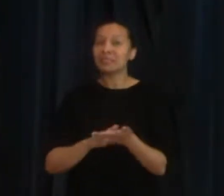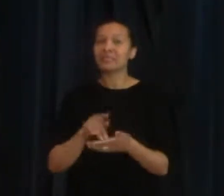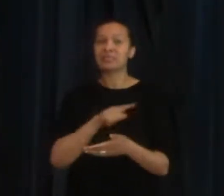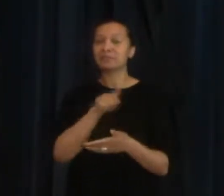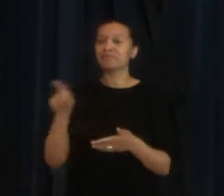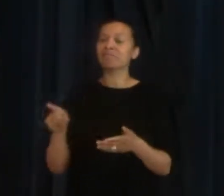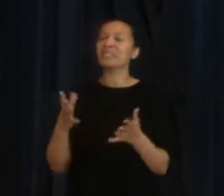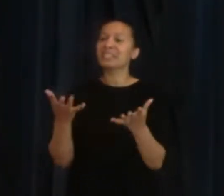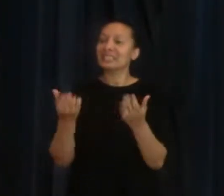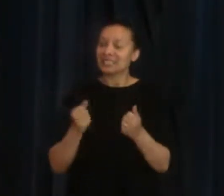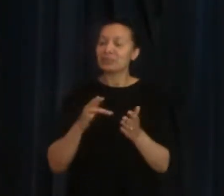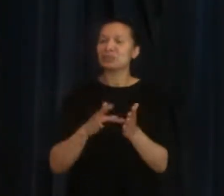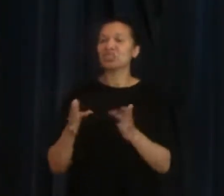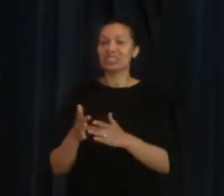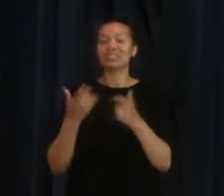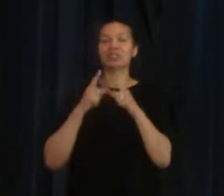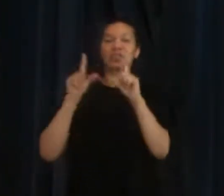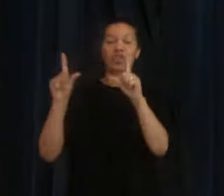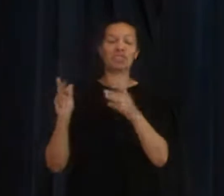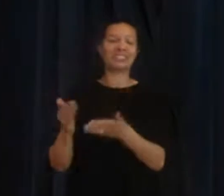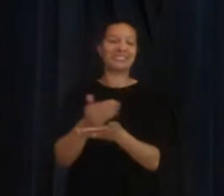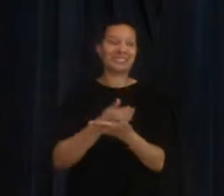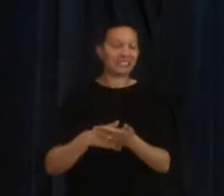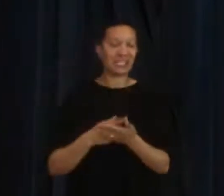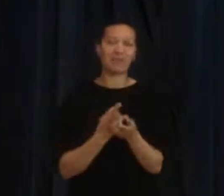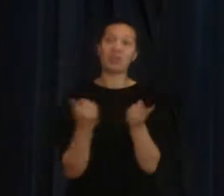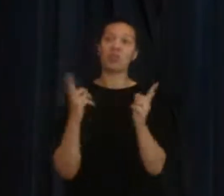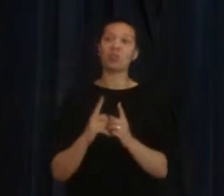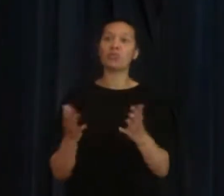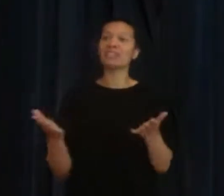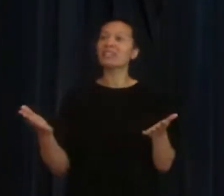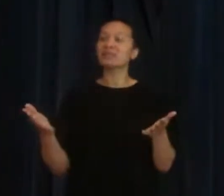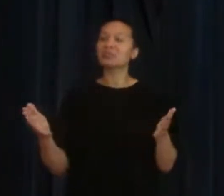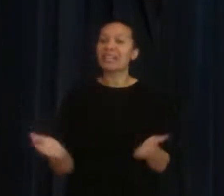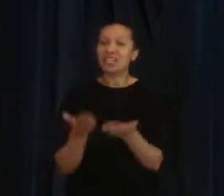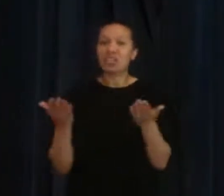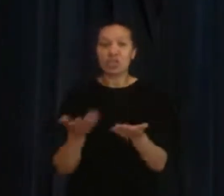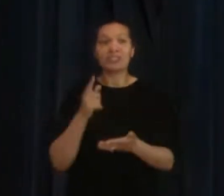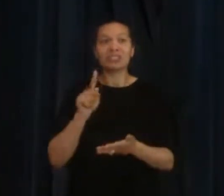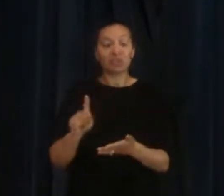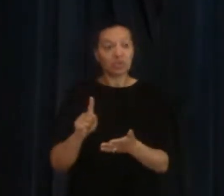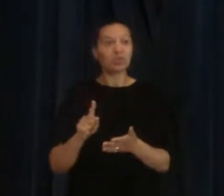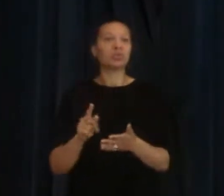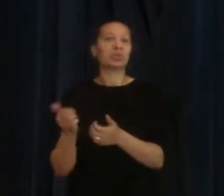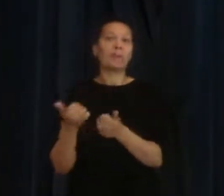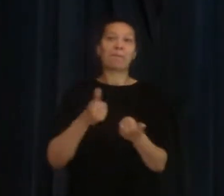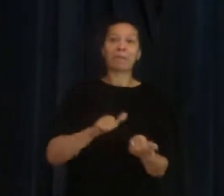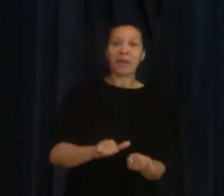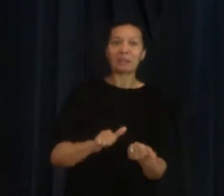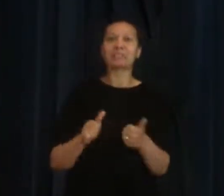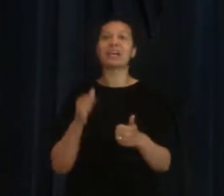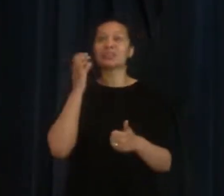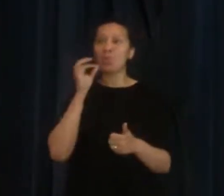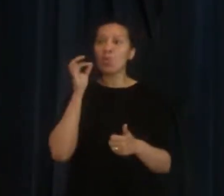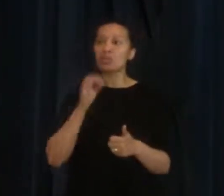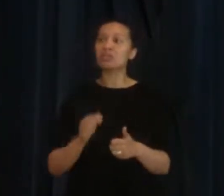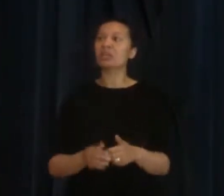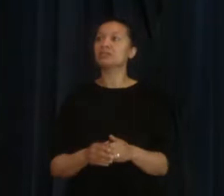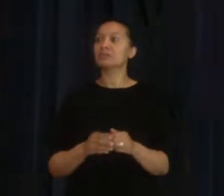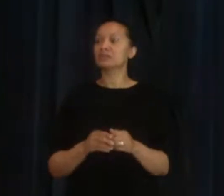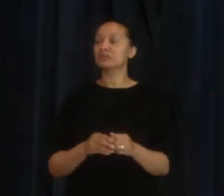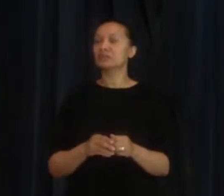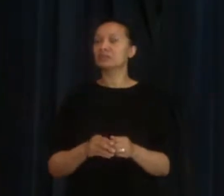Jesus as your Lord and Saviour, we encourage you to be baptised by full immersion as a